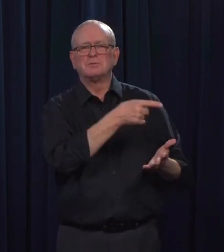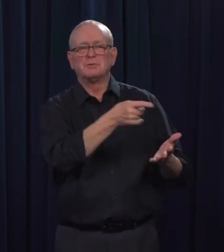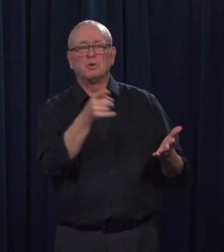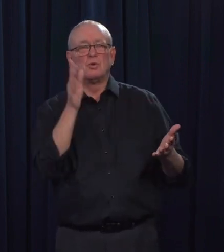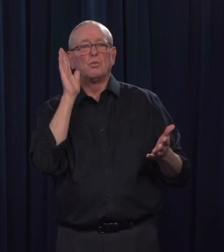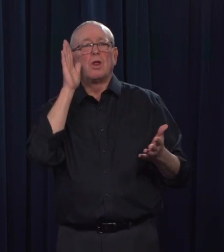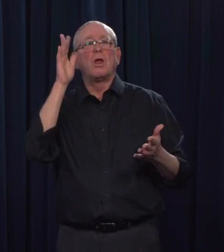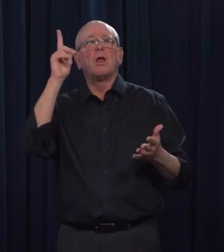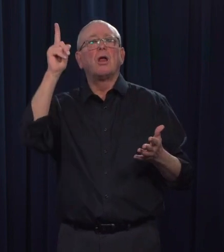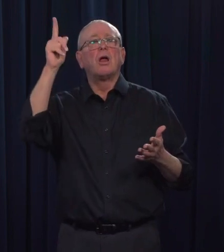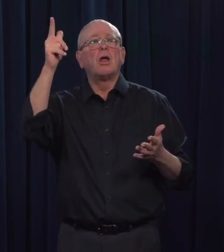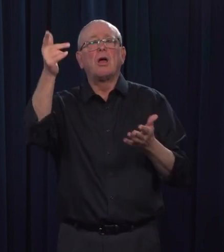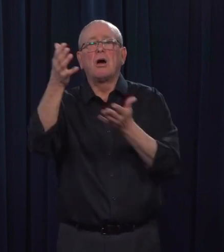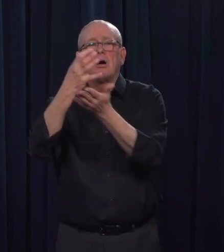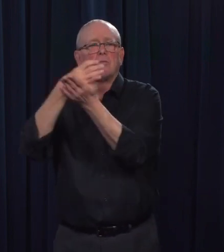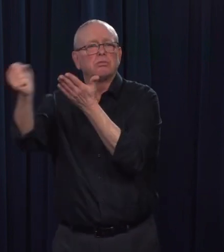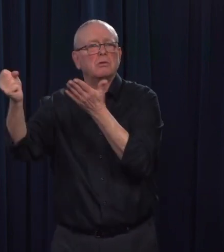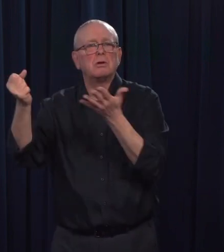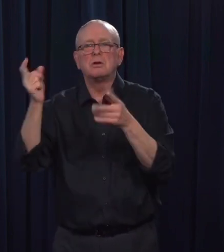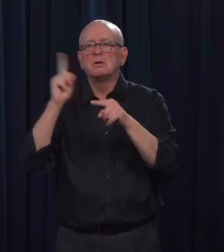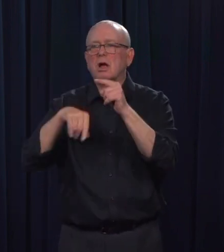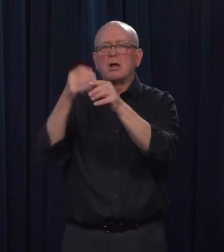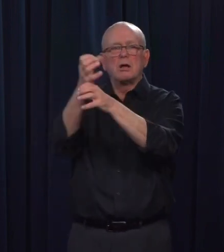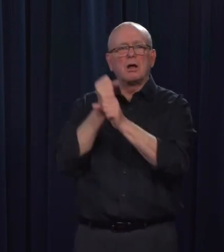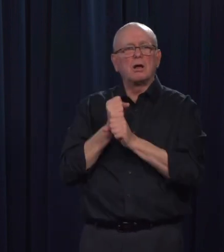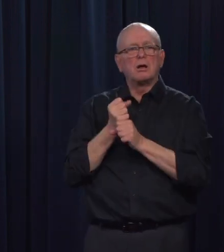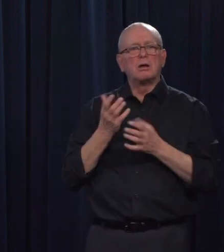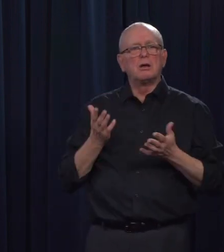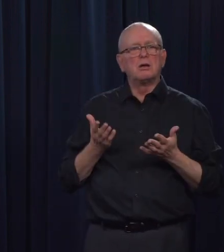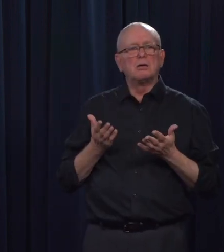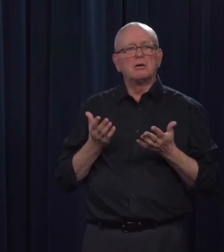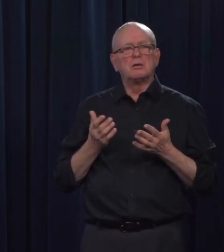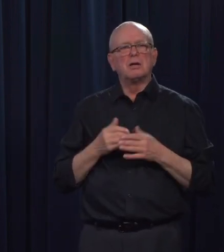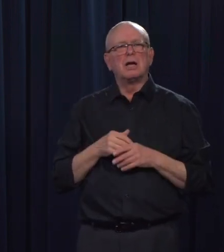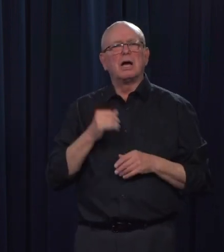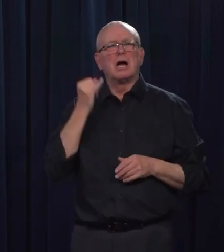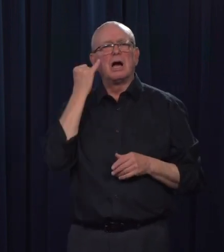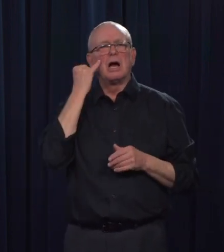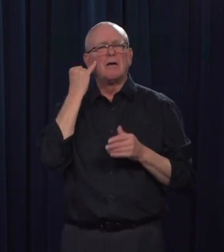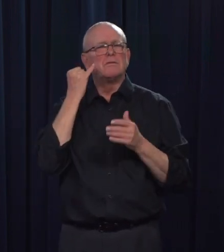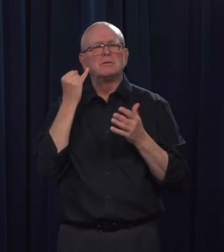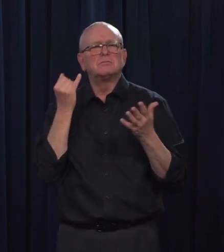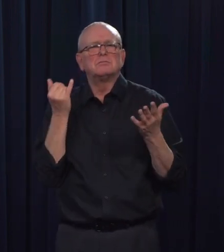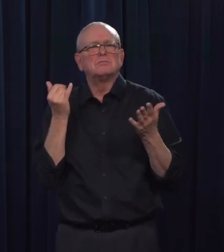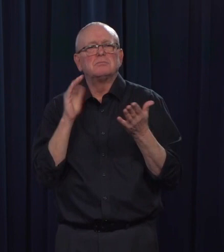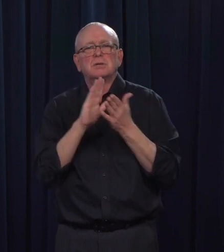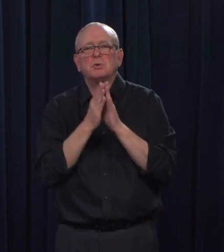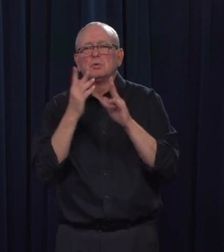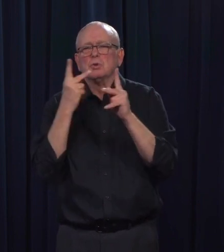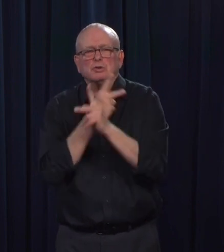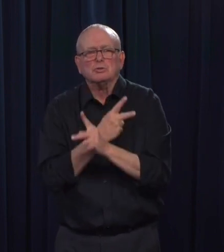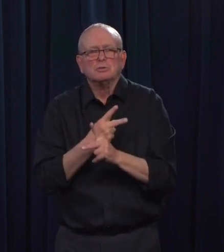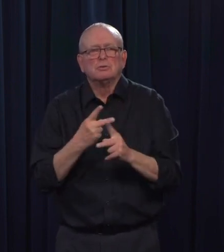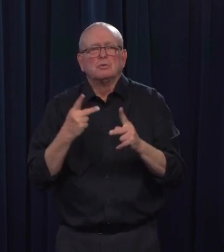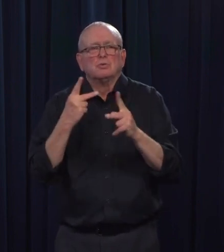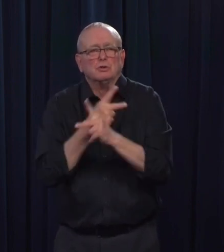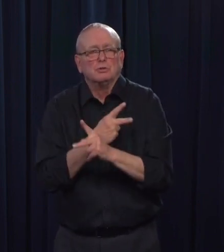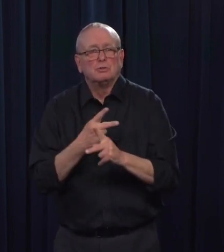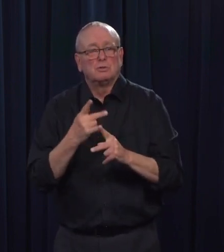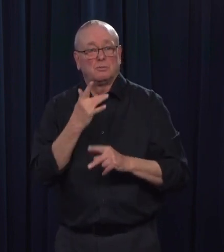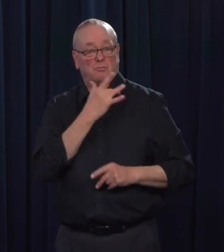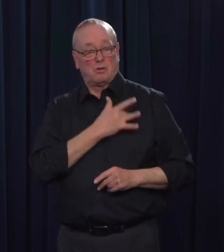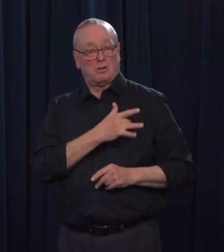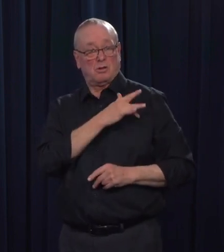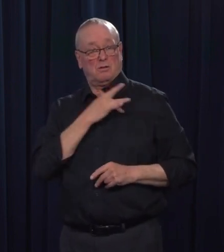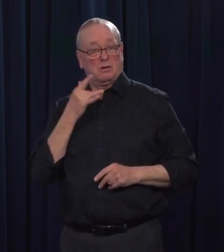that situation worsens, do you see any role the provincial government will have to play to intervene, to ensure